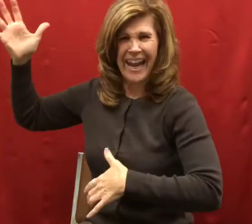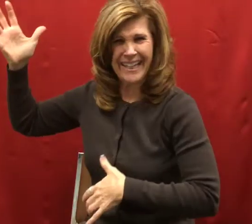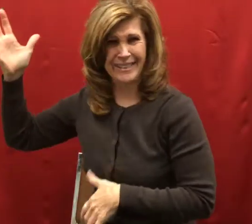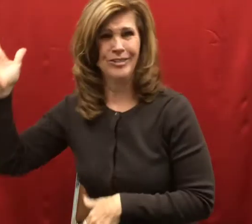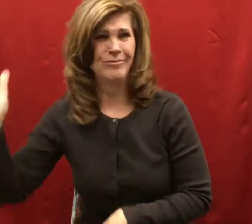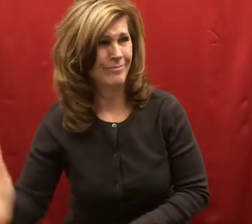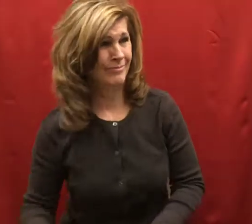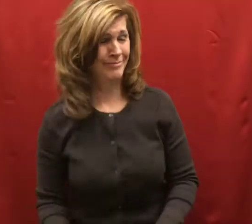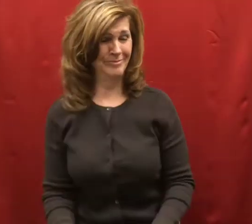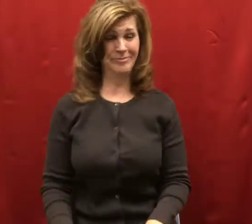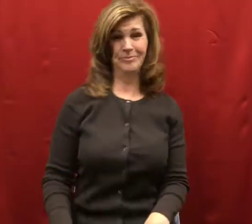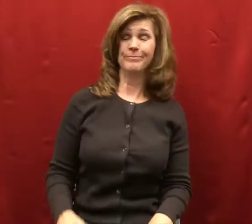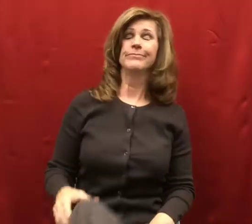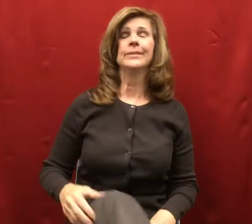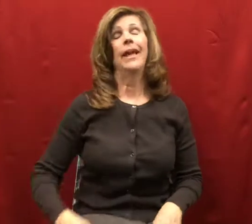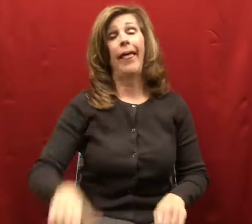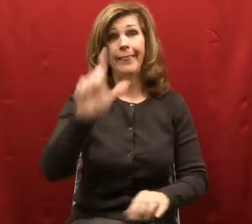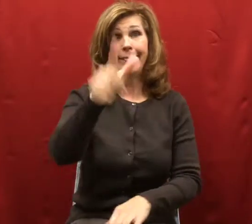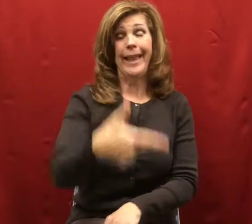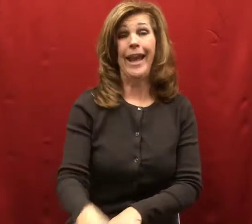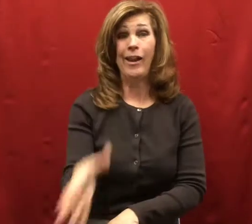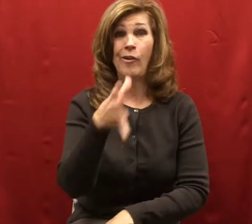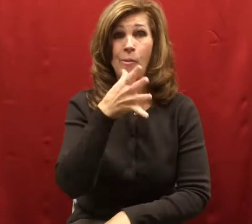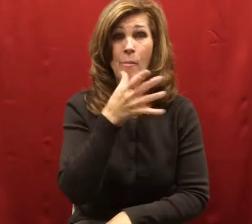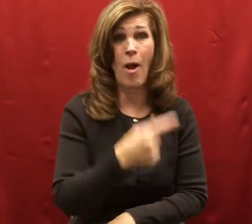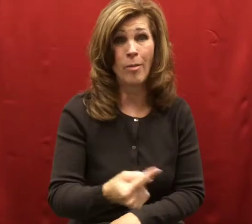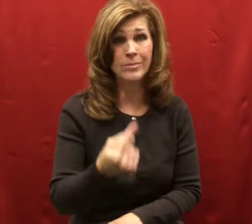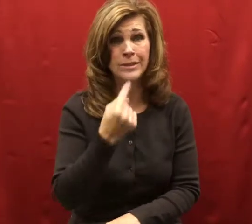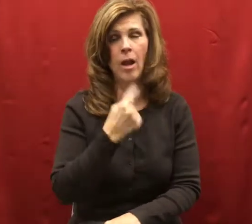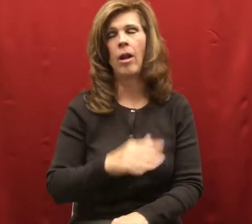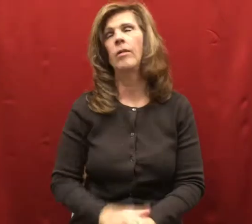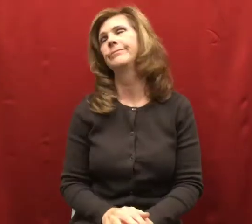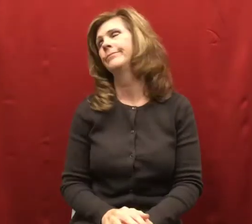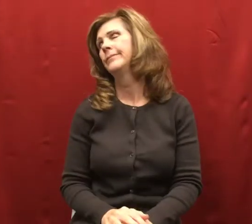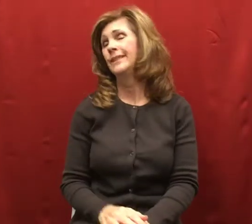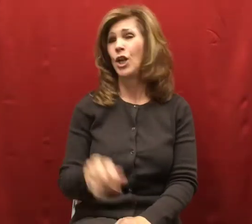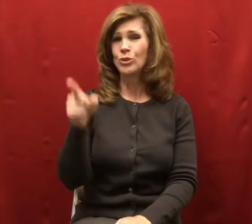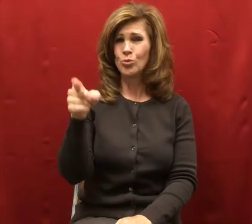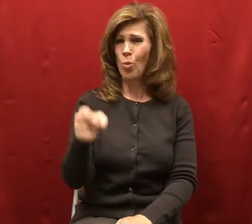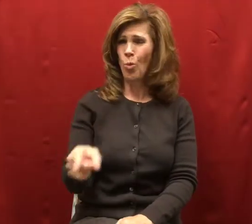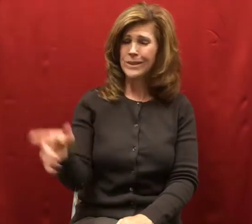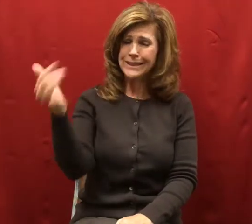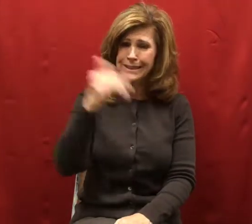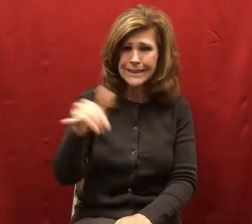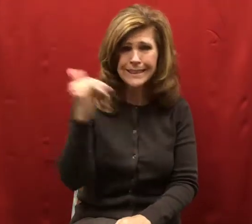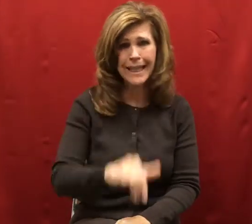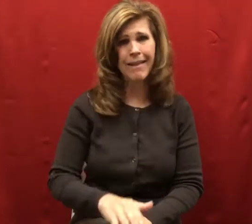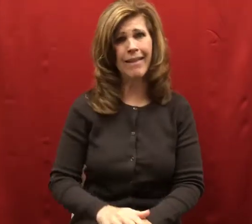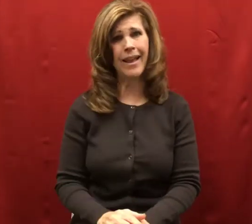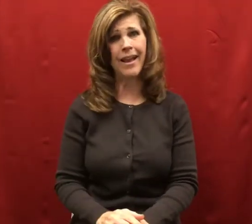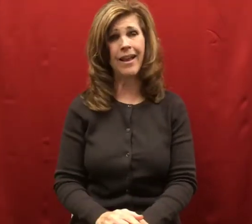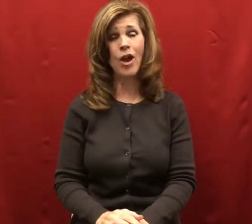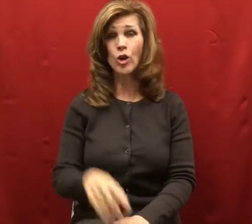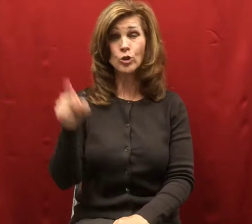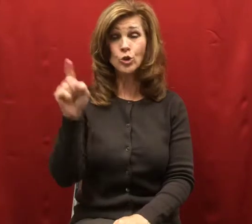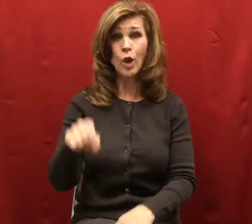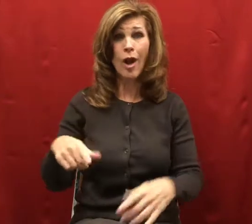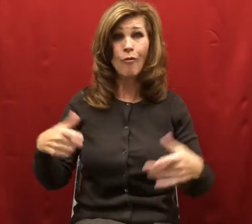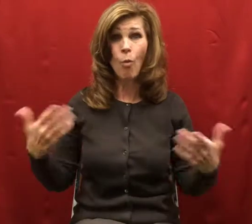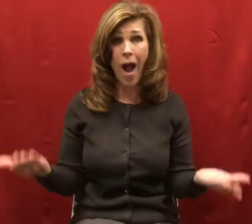Oh, you are silly, Willy, said his mother. Why didn't you tie a string to its